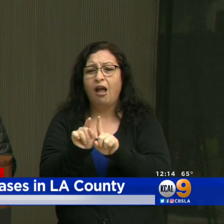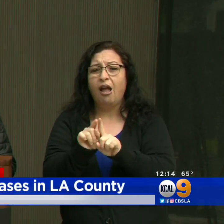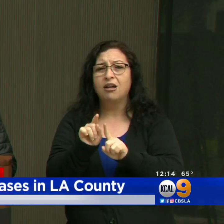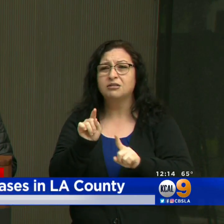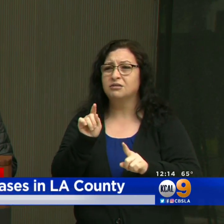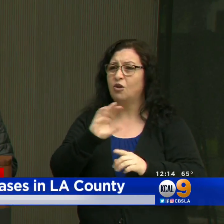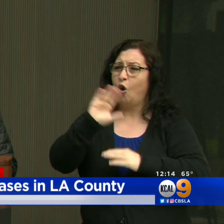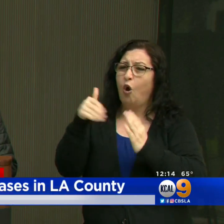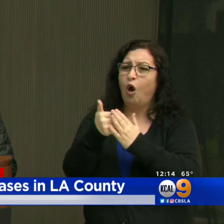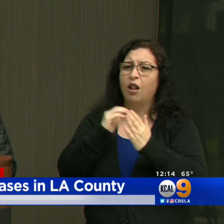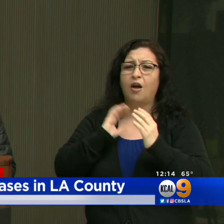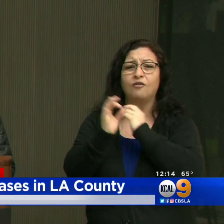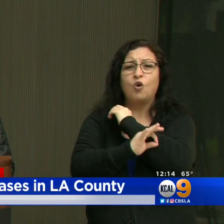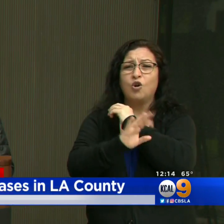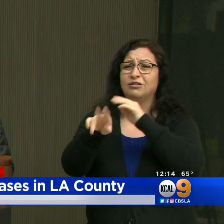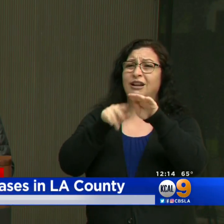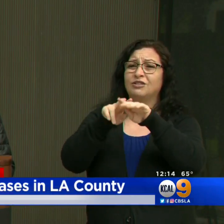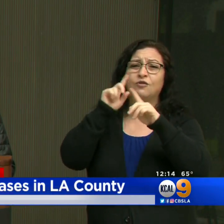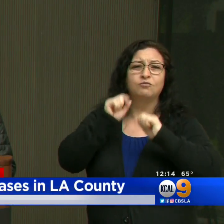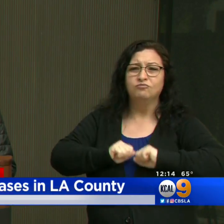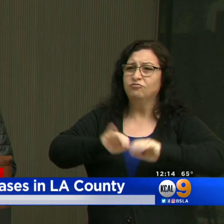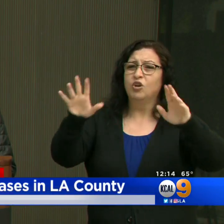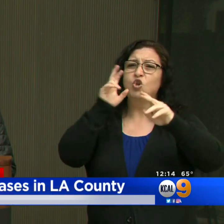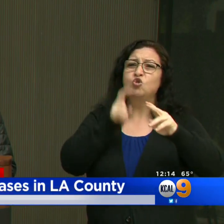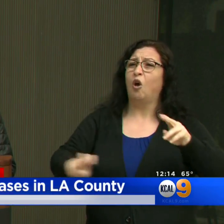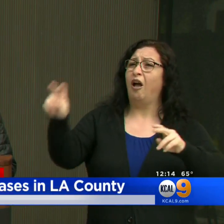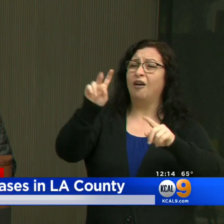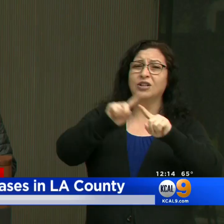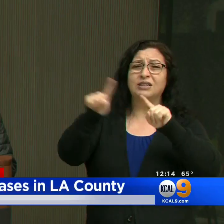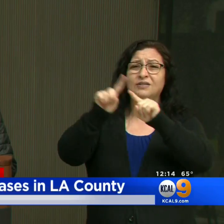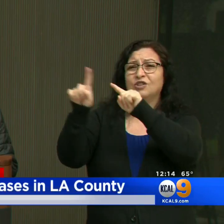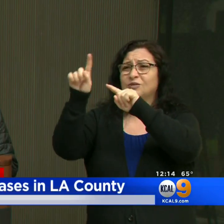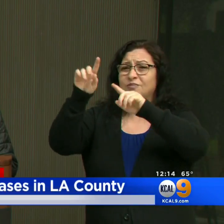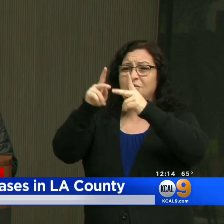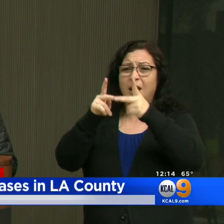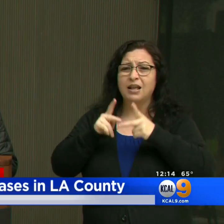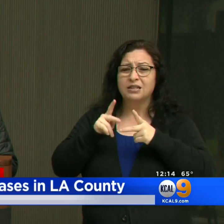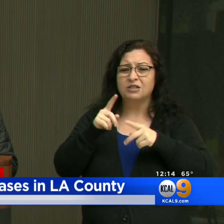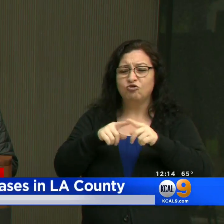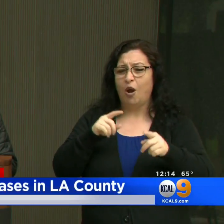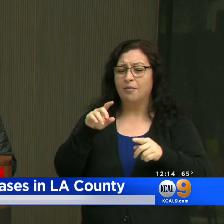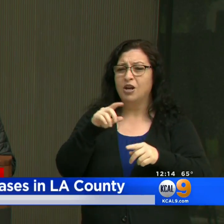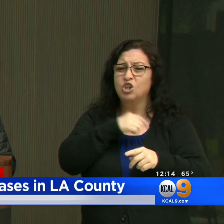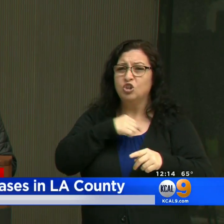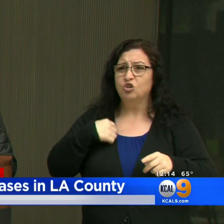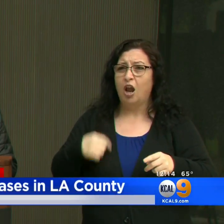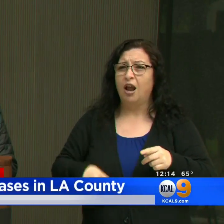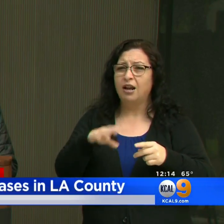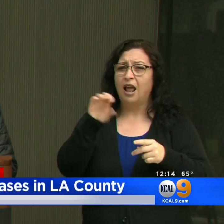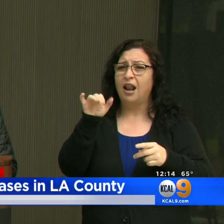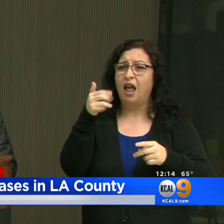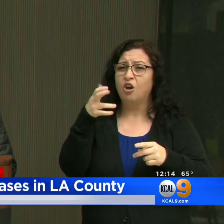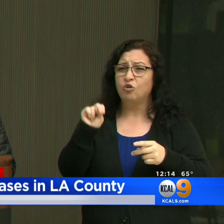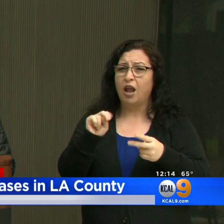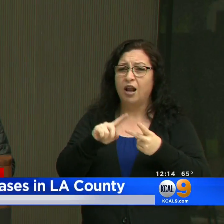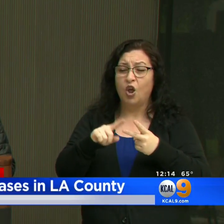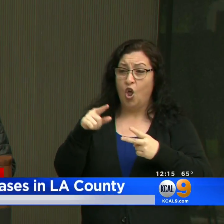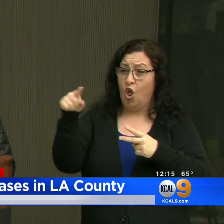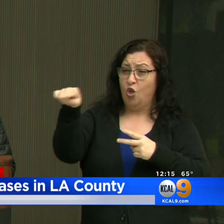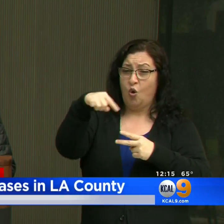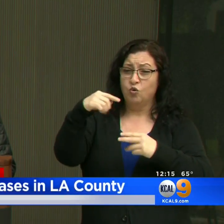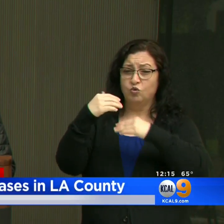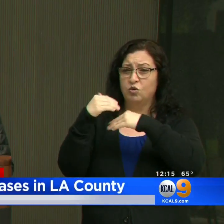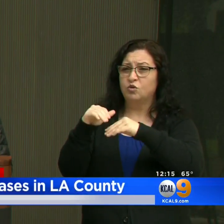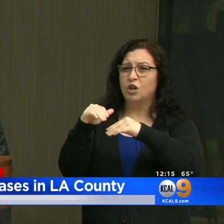the doctor is saying this could be our first known case of community transmission. So that means they don't know how or where that